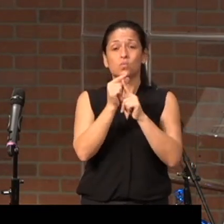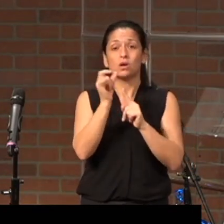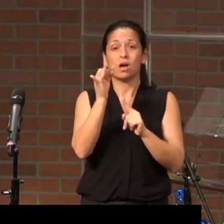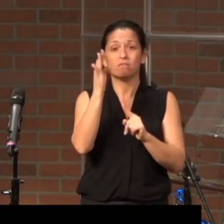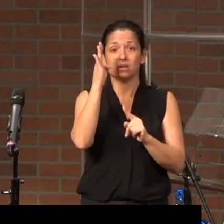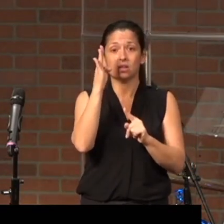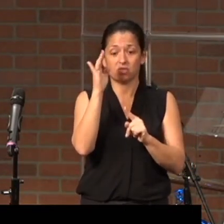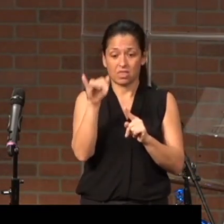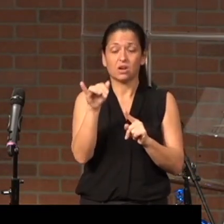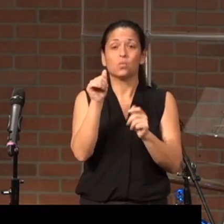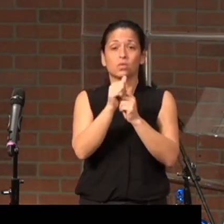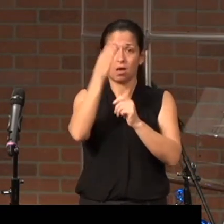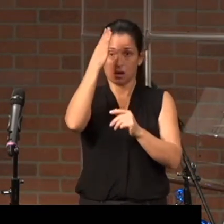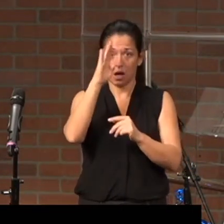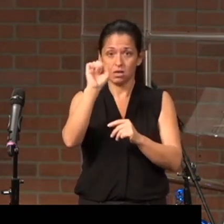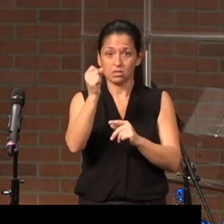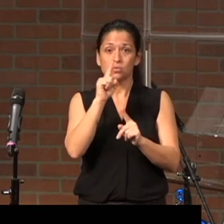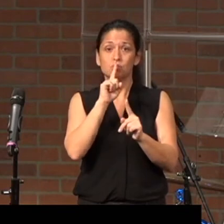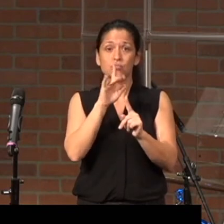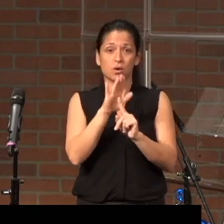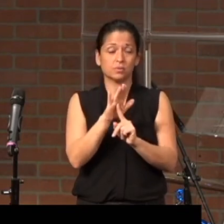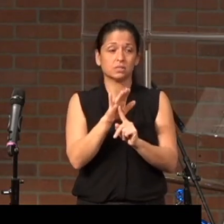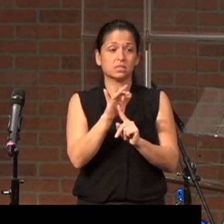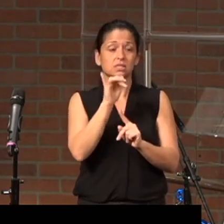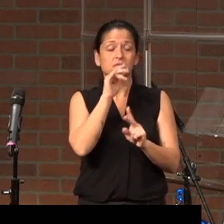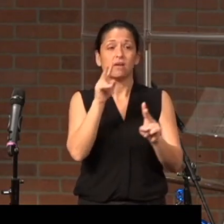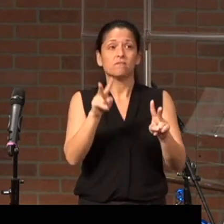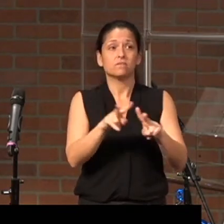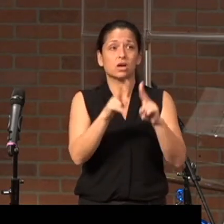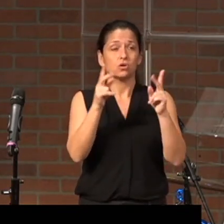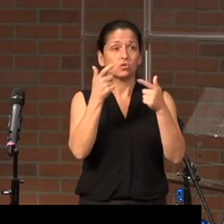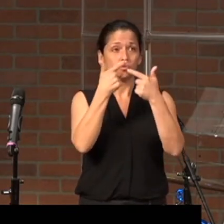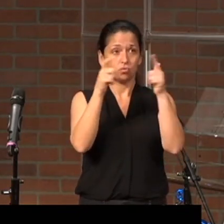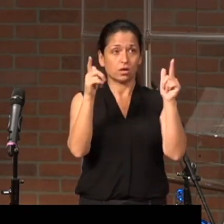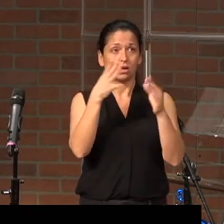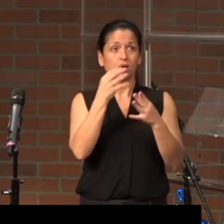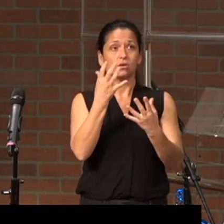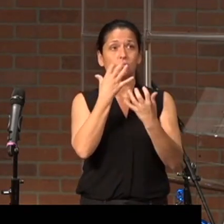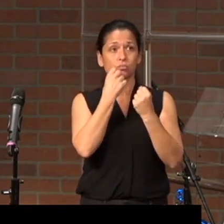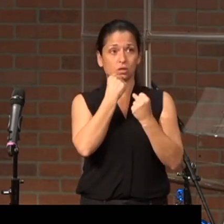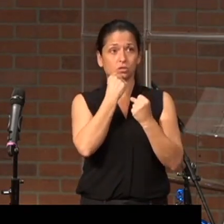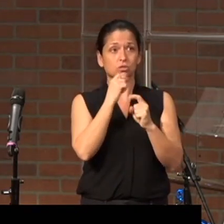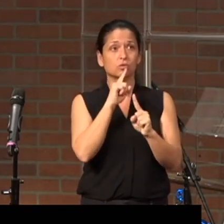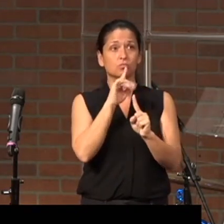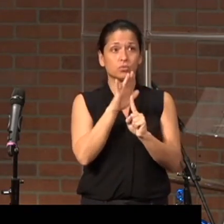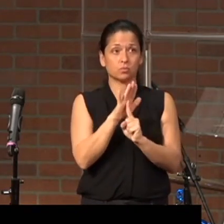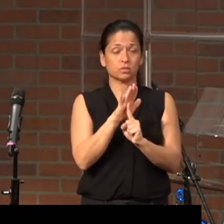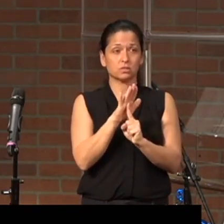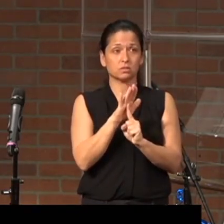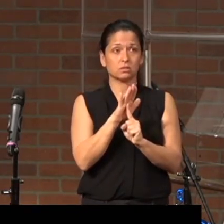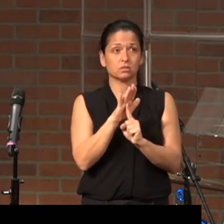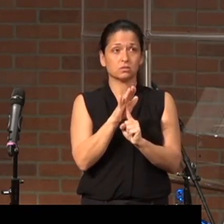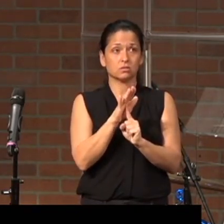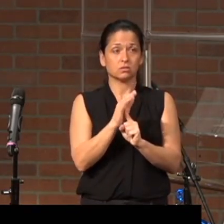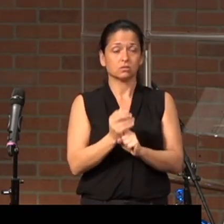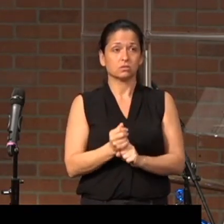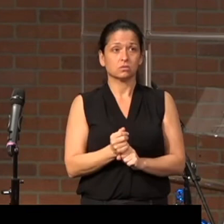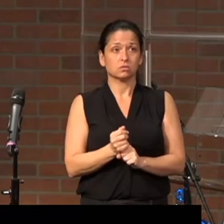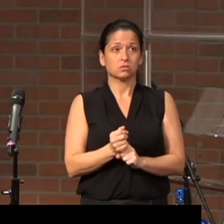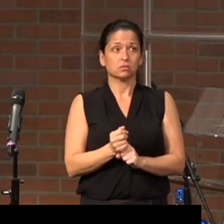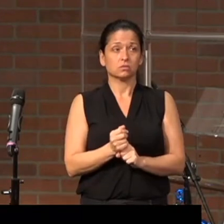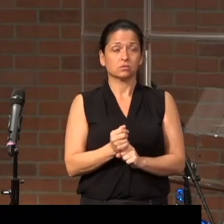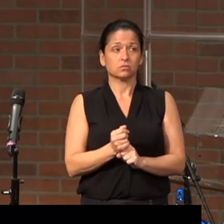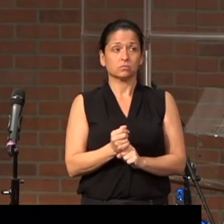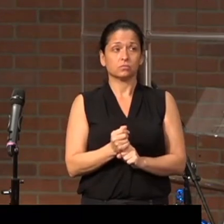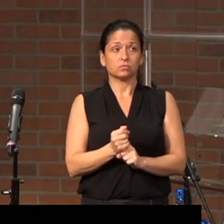His very great and precious promises. Here's what I